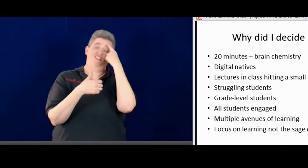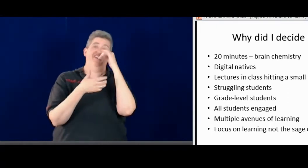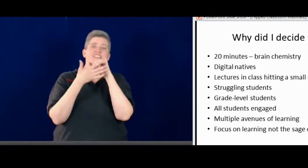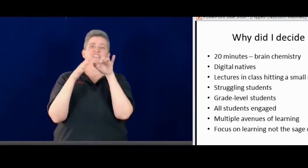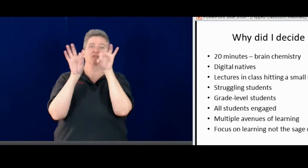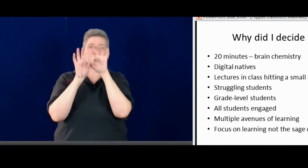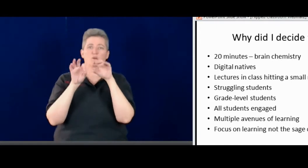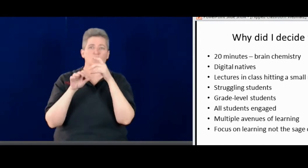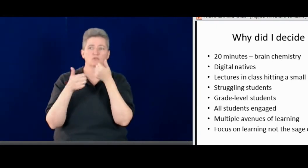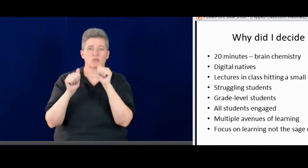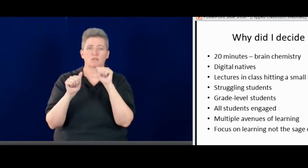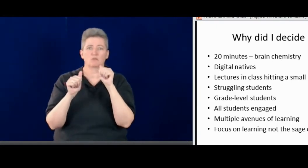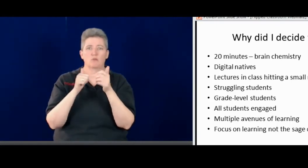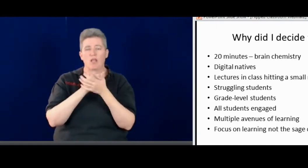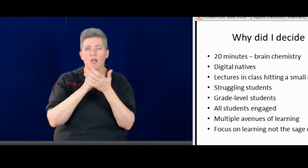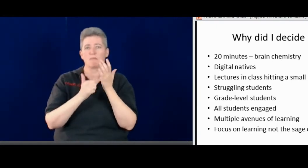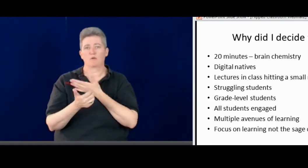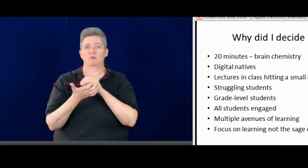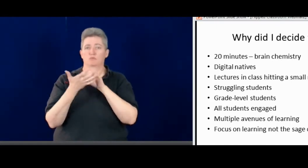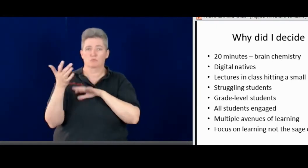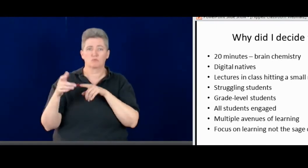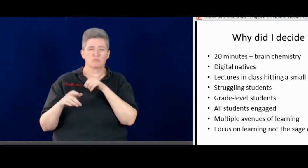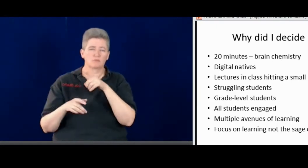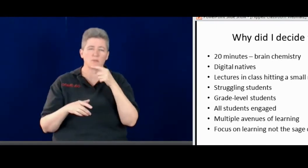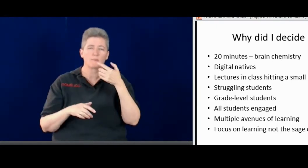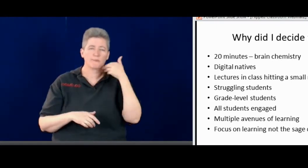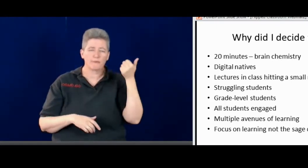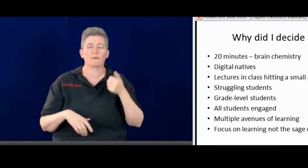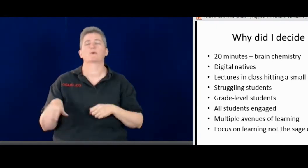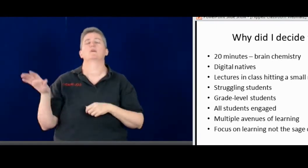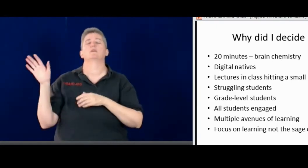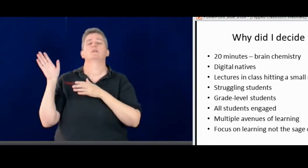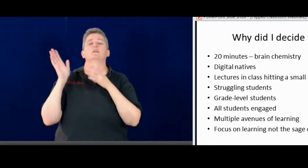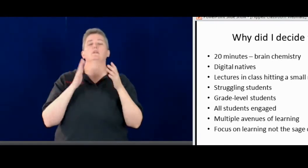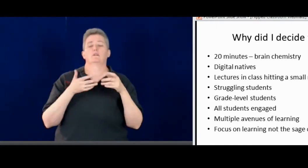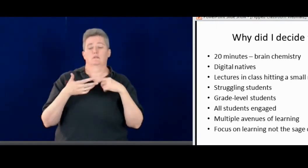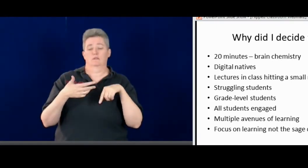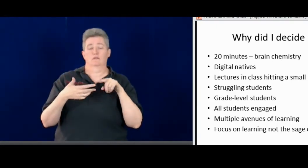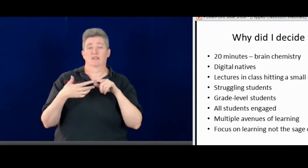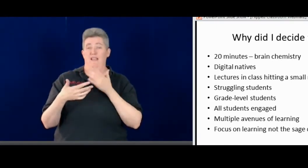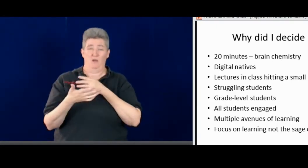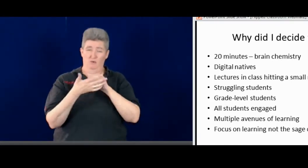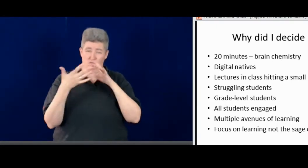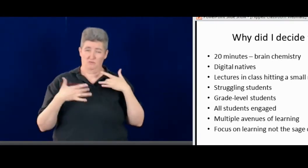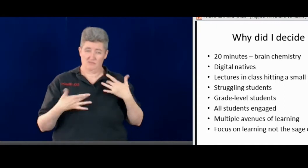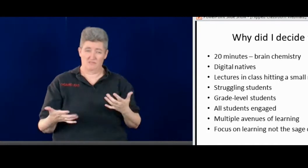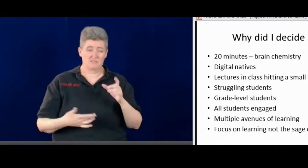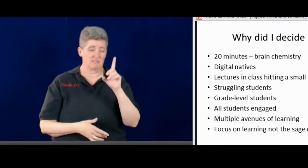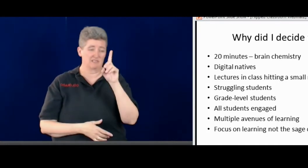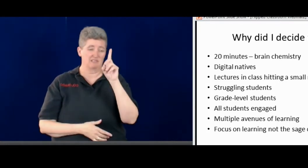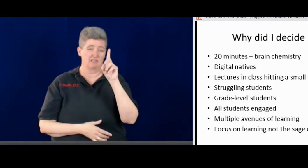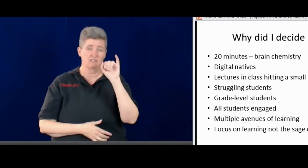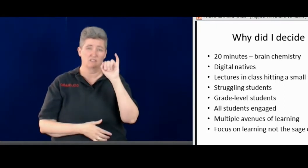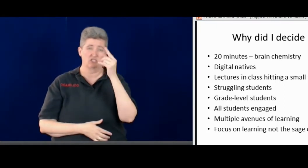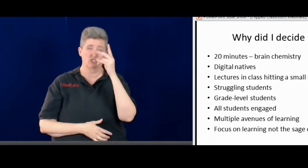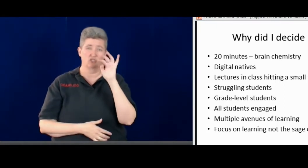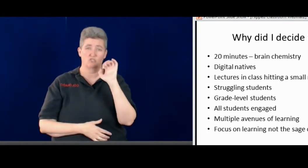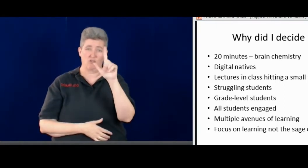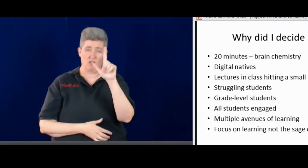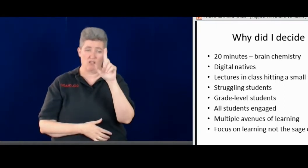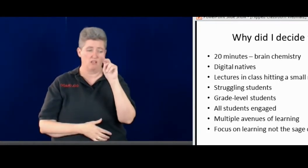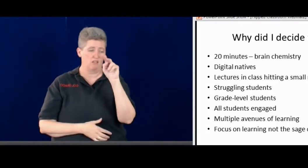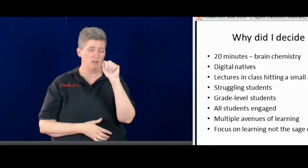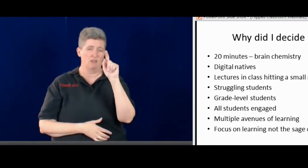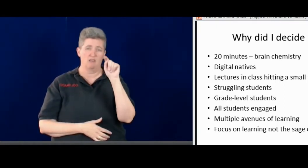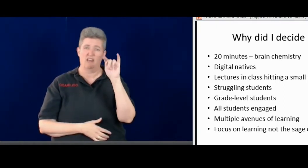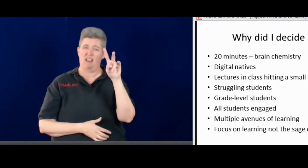And you're not focused. And I think that's really important to try to help our students focus better. And a lot of our